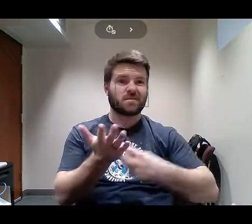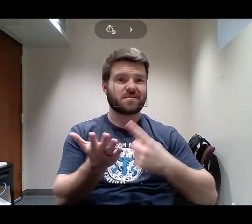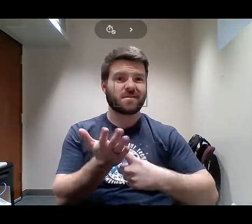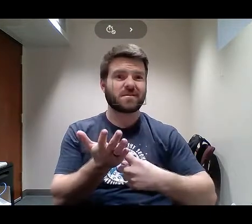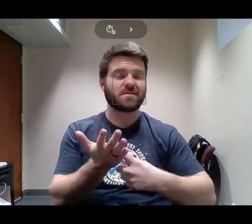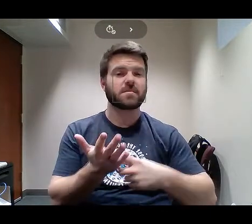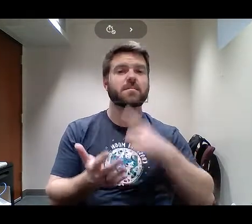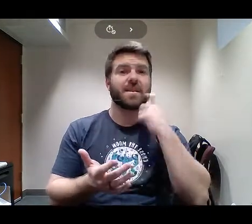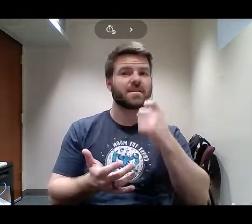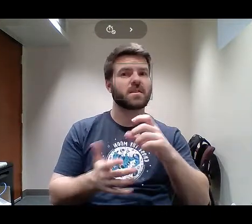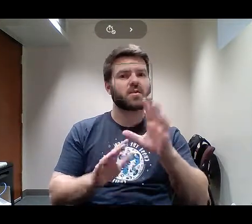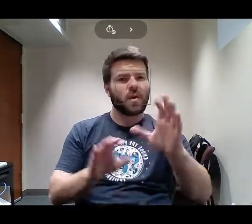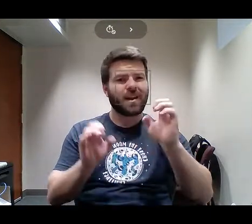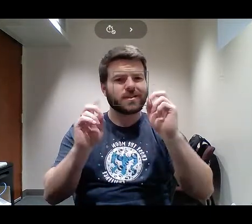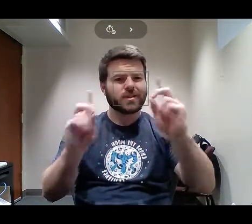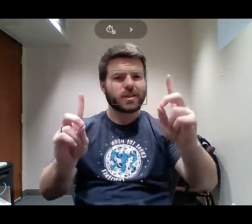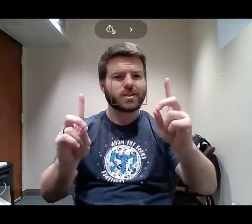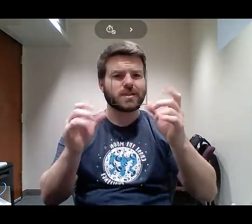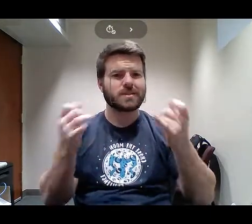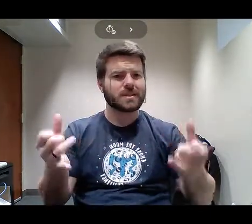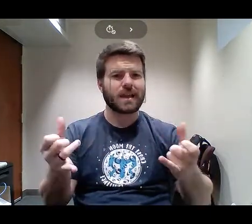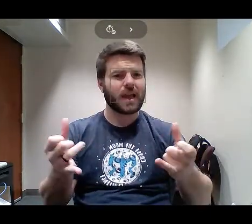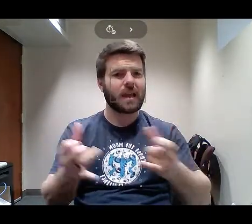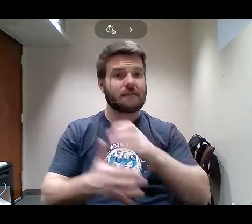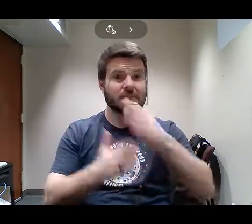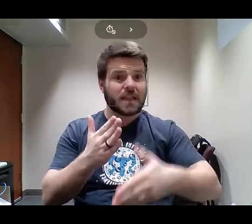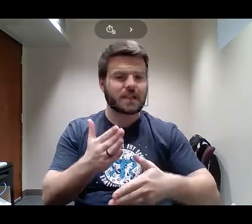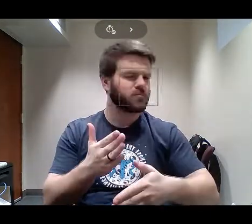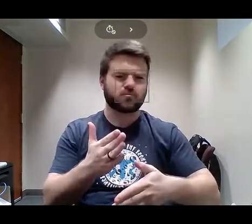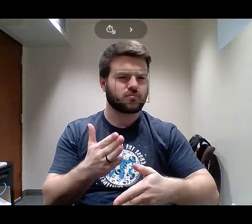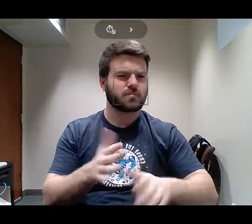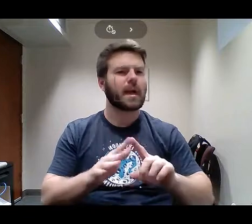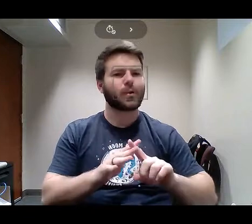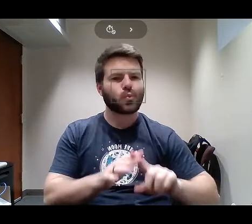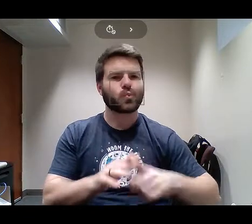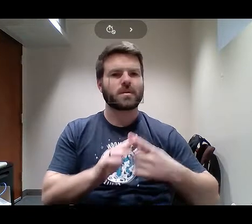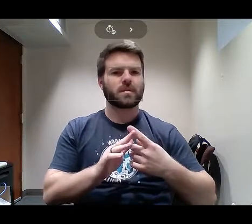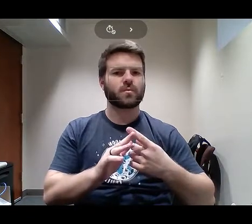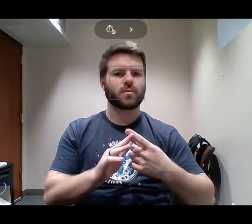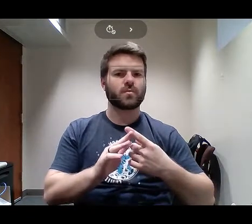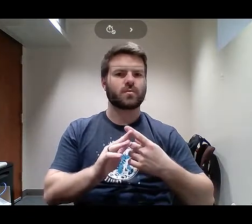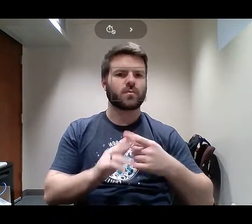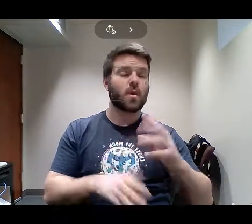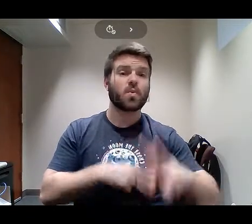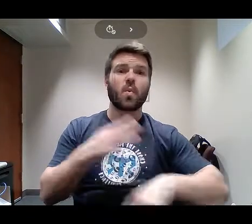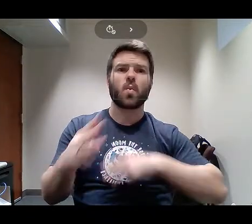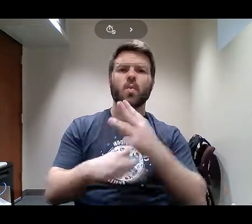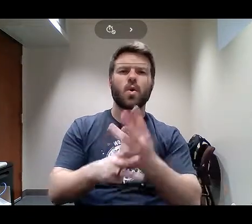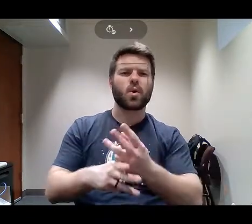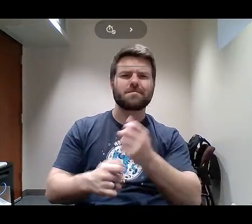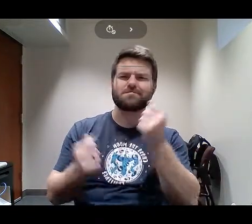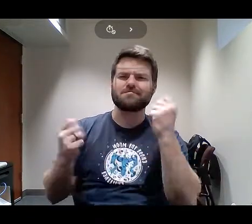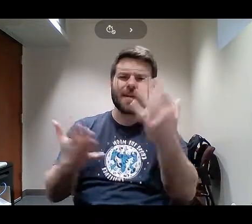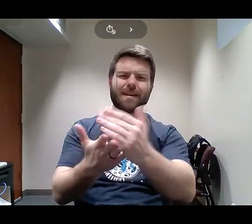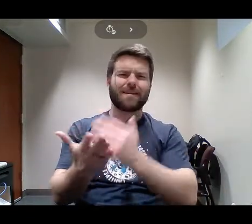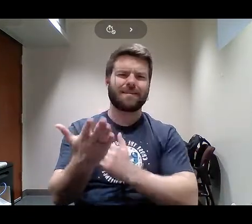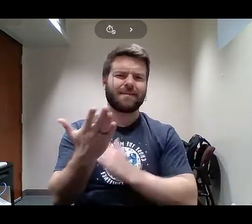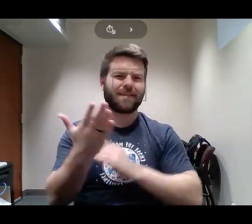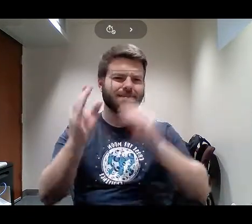many ways, it's only just begun. The world has so many lessons to teach you. I consider the